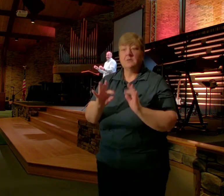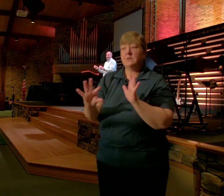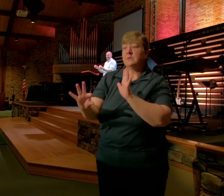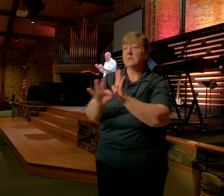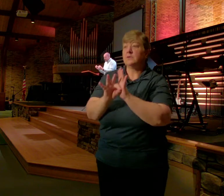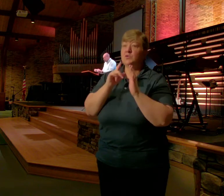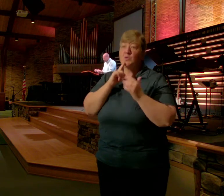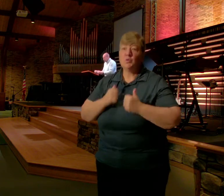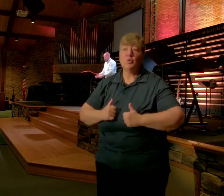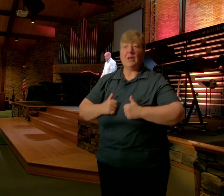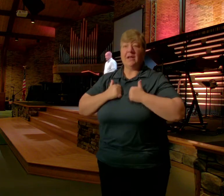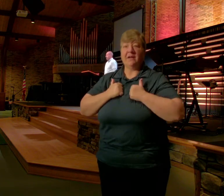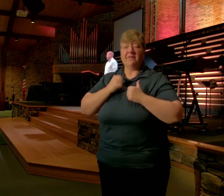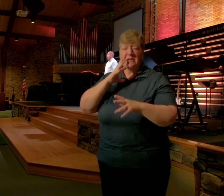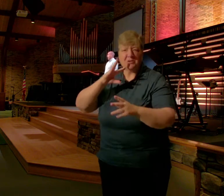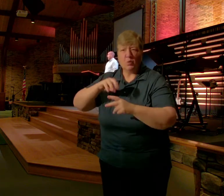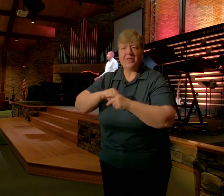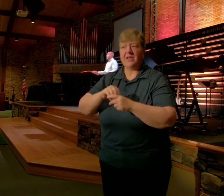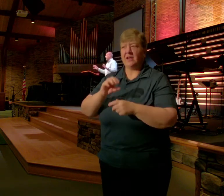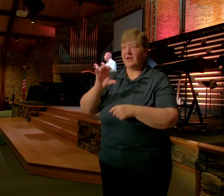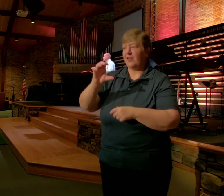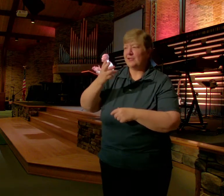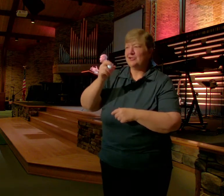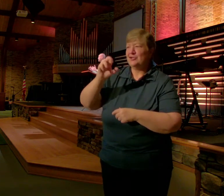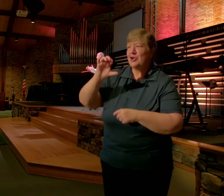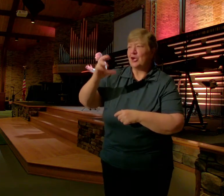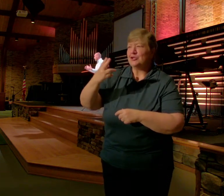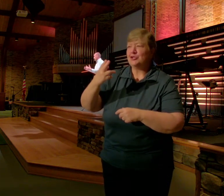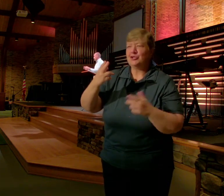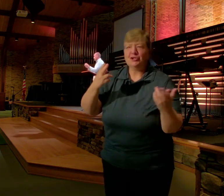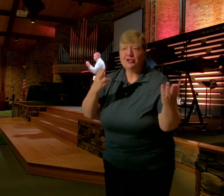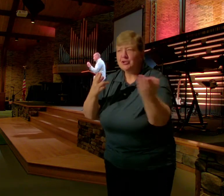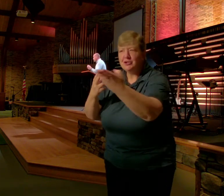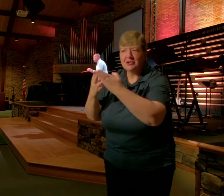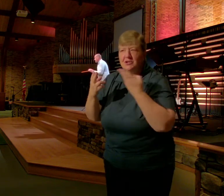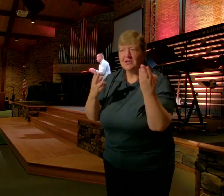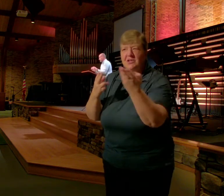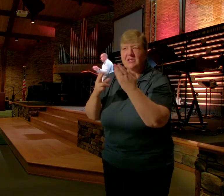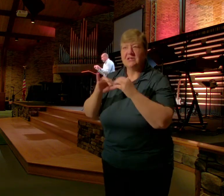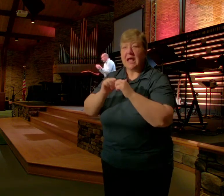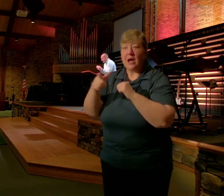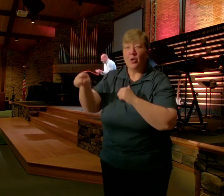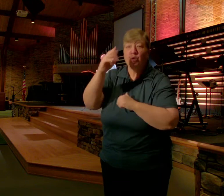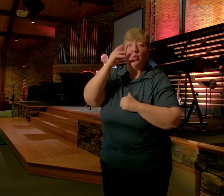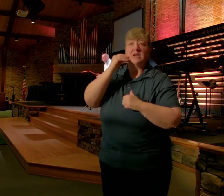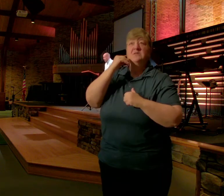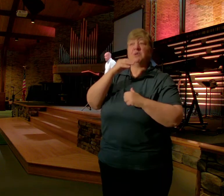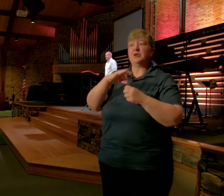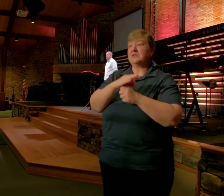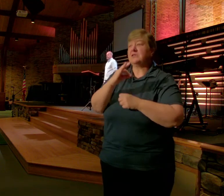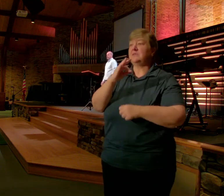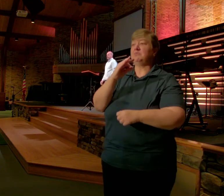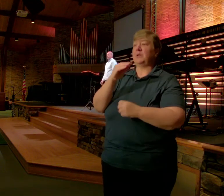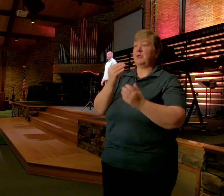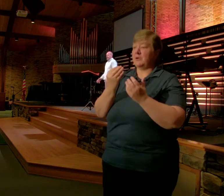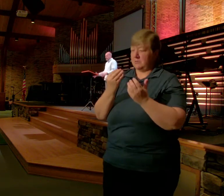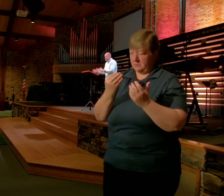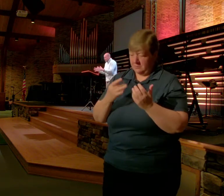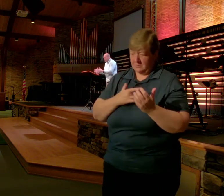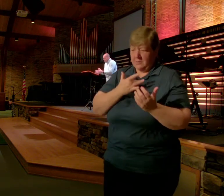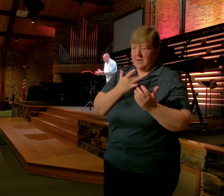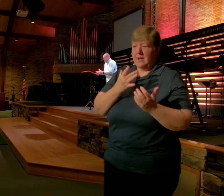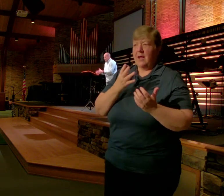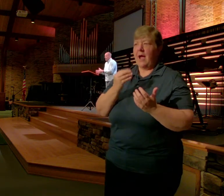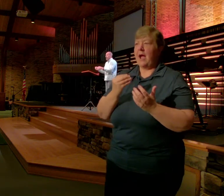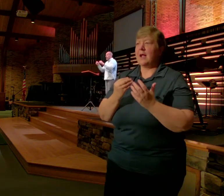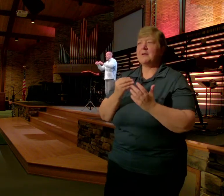Is in his church It's how you Experience His presence And his power He has put